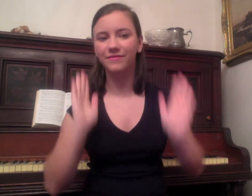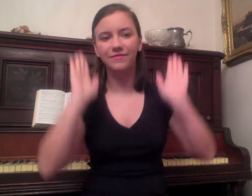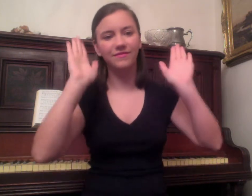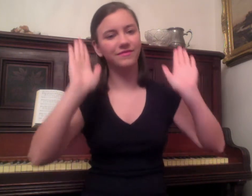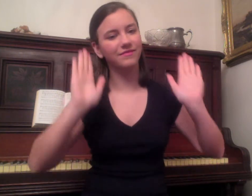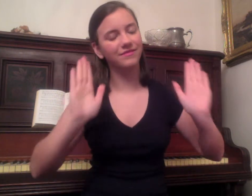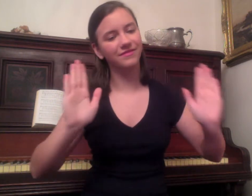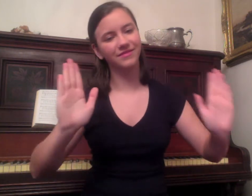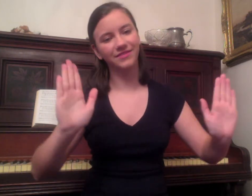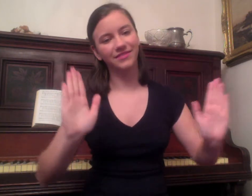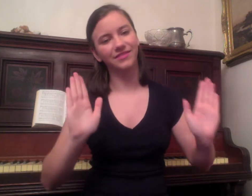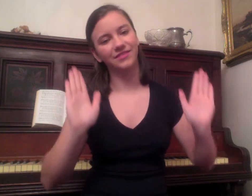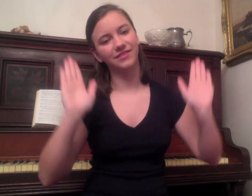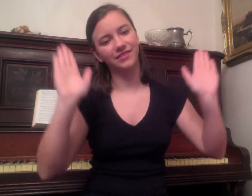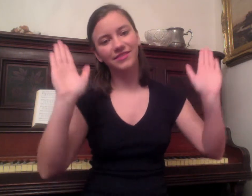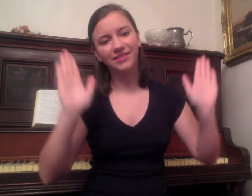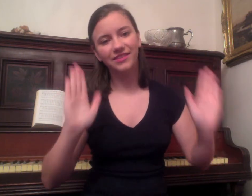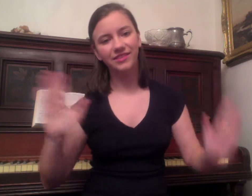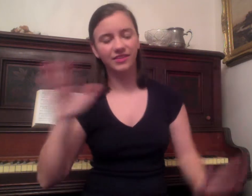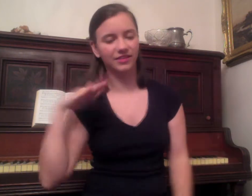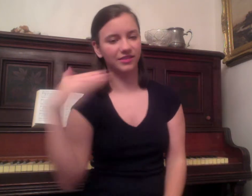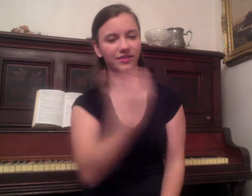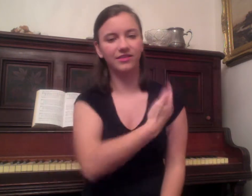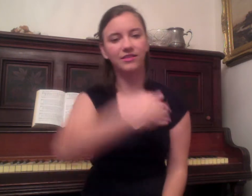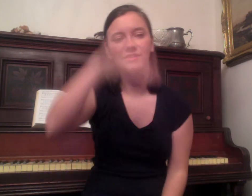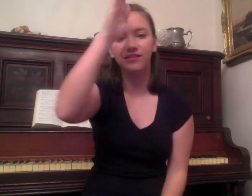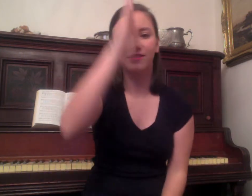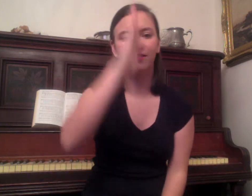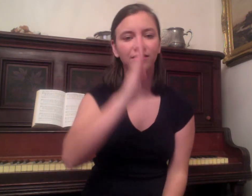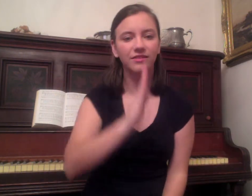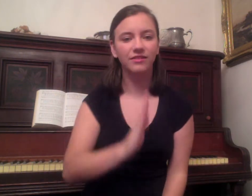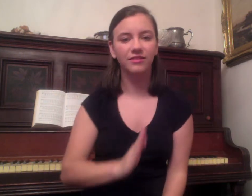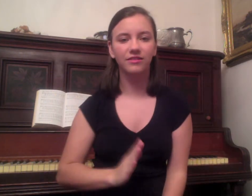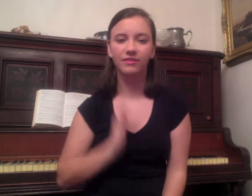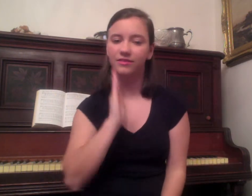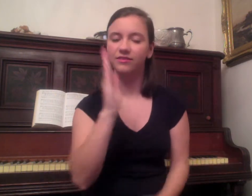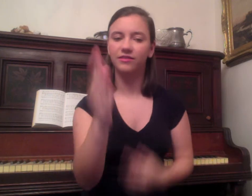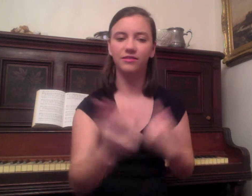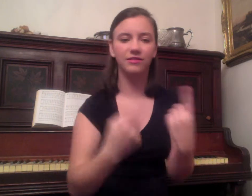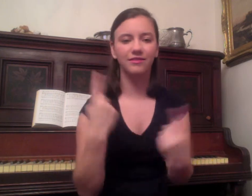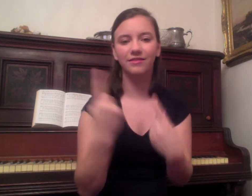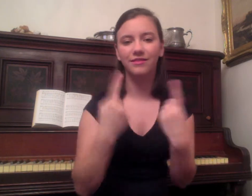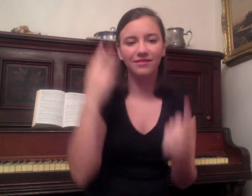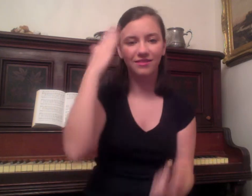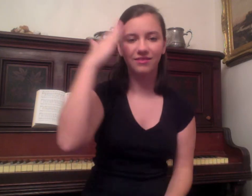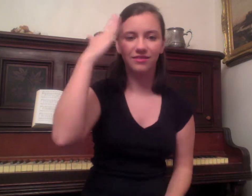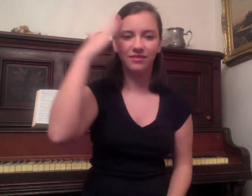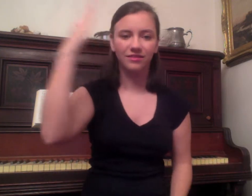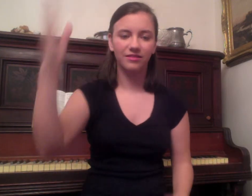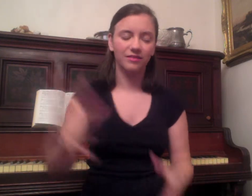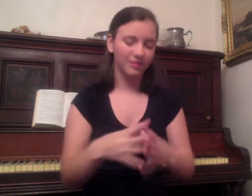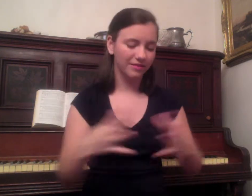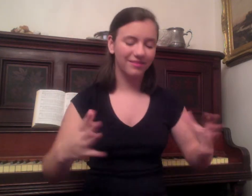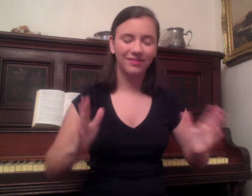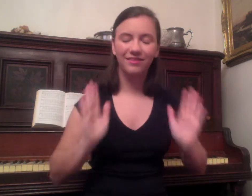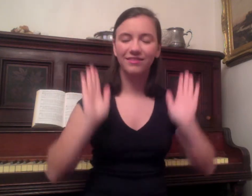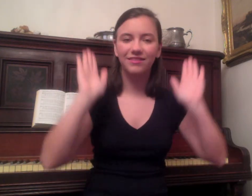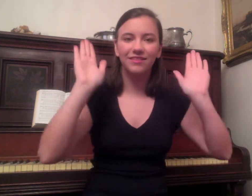how great is our God And all will see how great